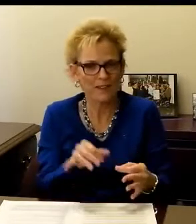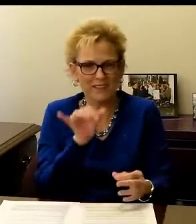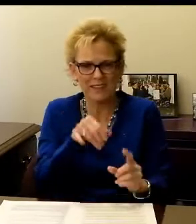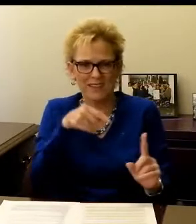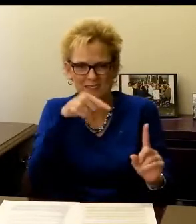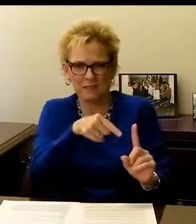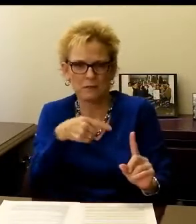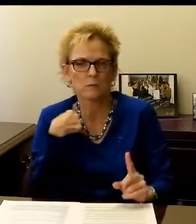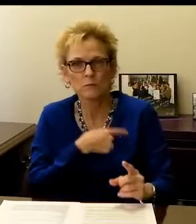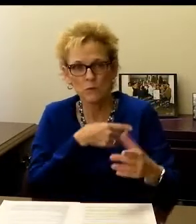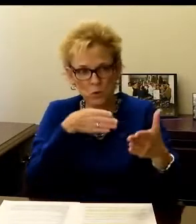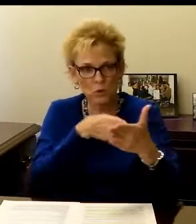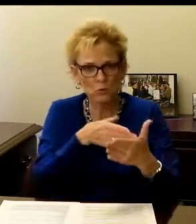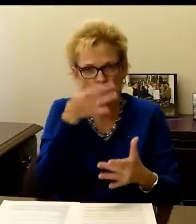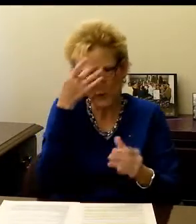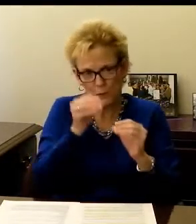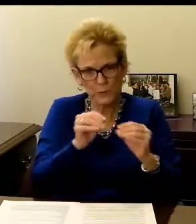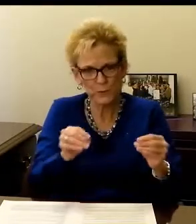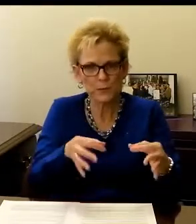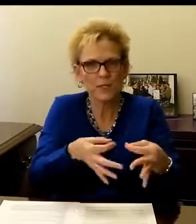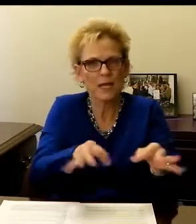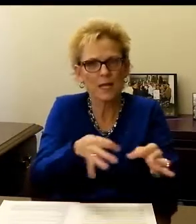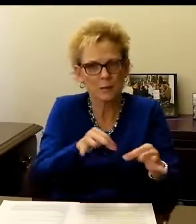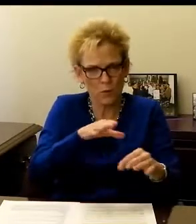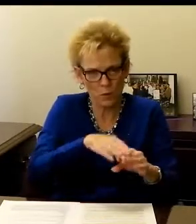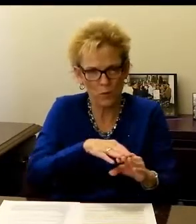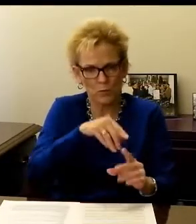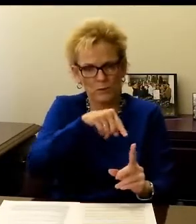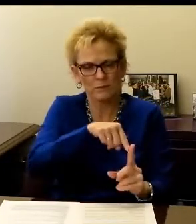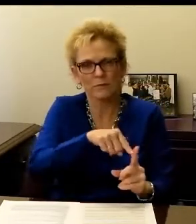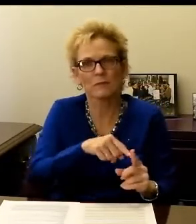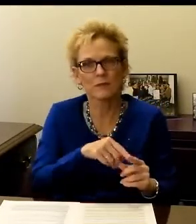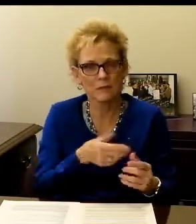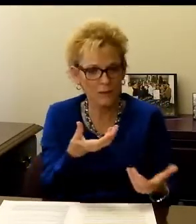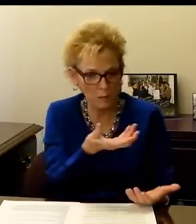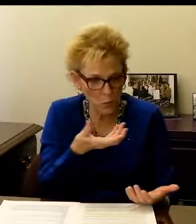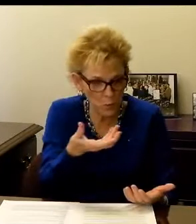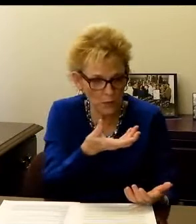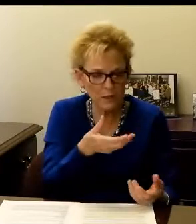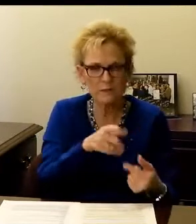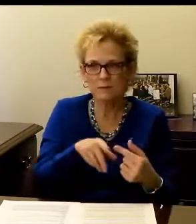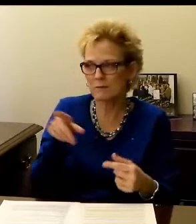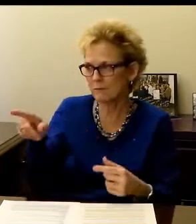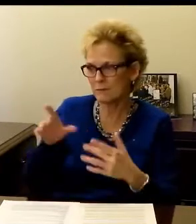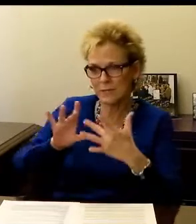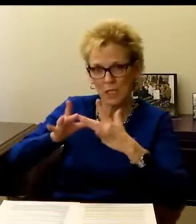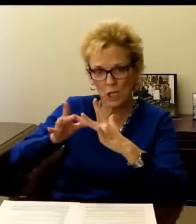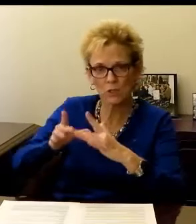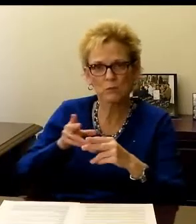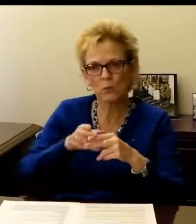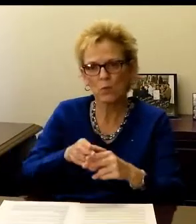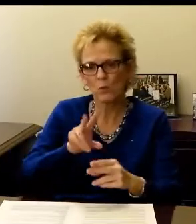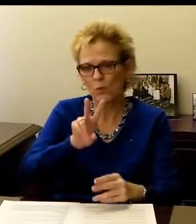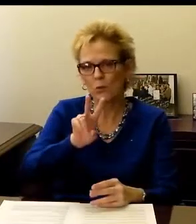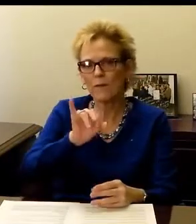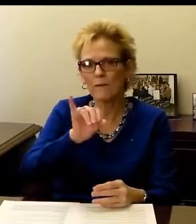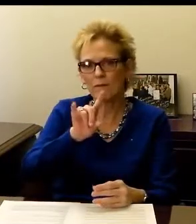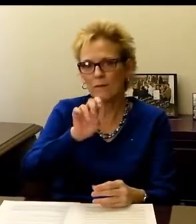frustrated with the lack of captioning. And that's the reason for the lawsuit, the lack of captioning on mobile